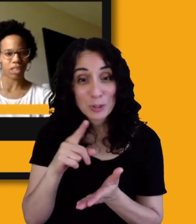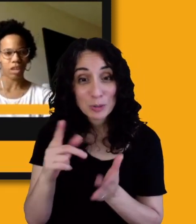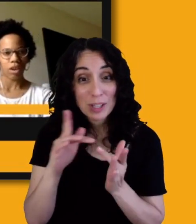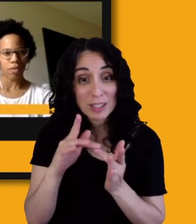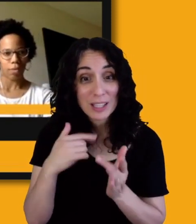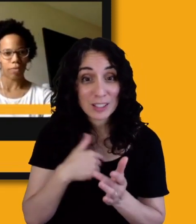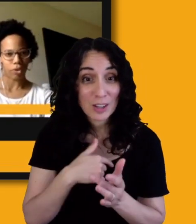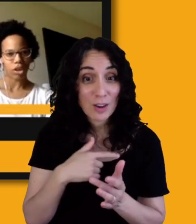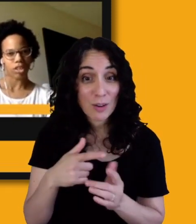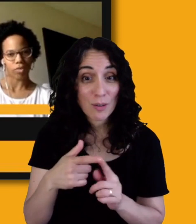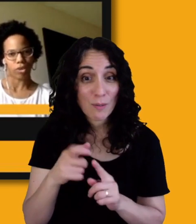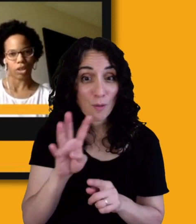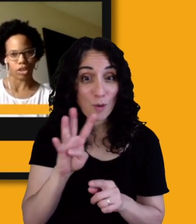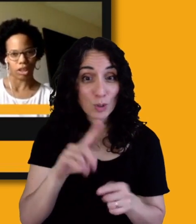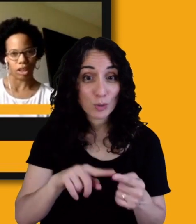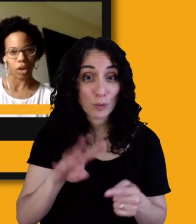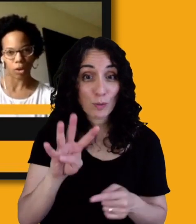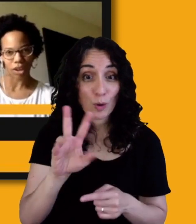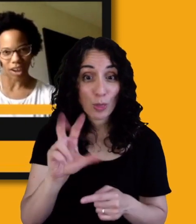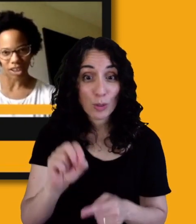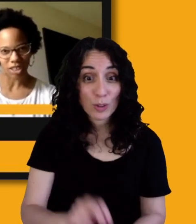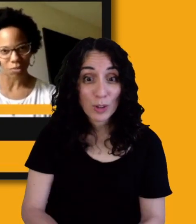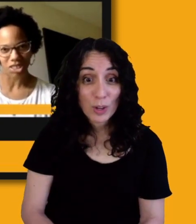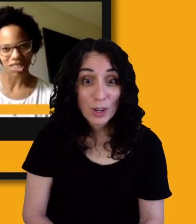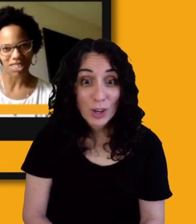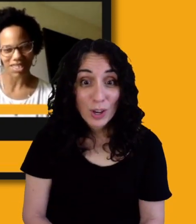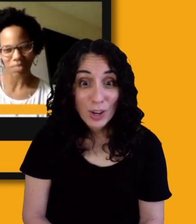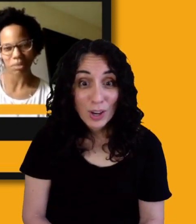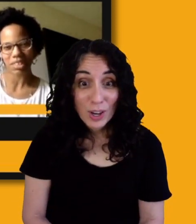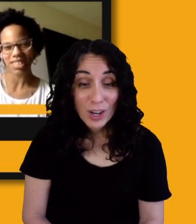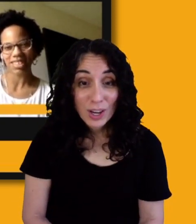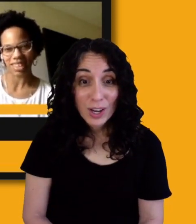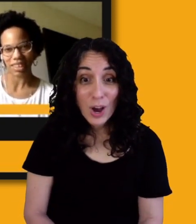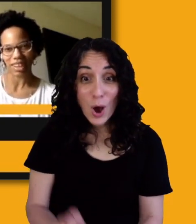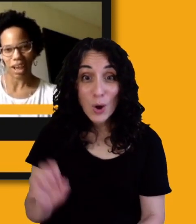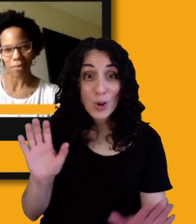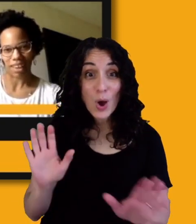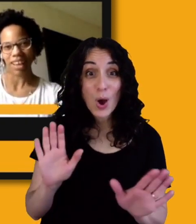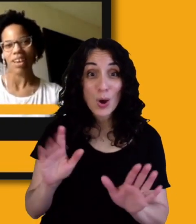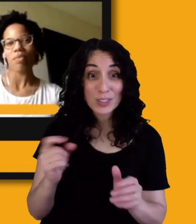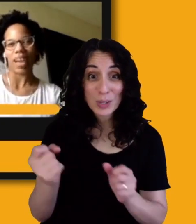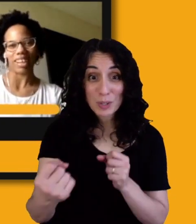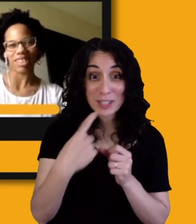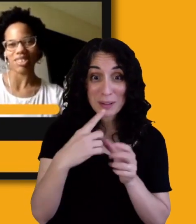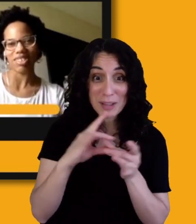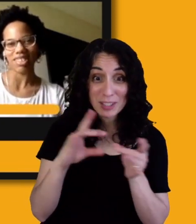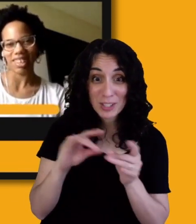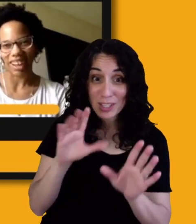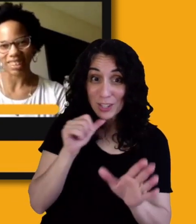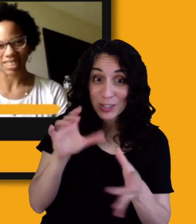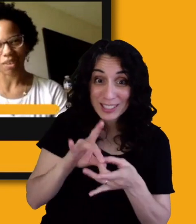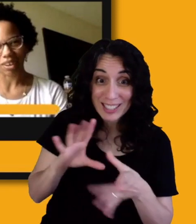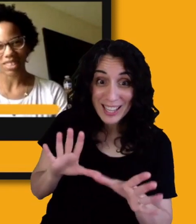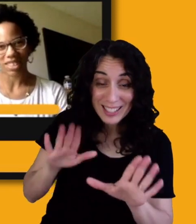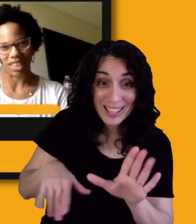from 4 to 4.30. Oh, gosh. just, someone just sent a comment. Wait. Don't disconnect us. I want to see it.